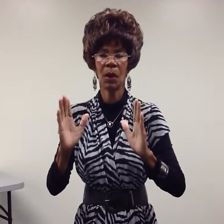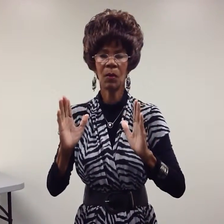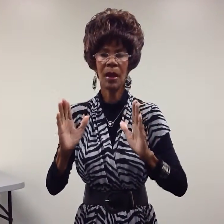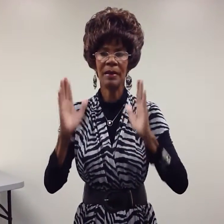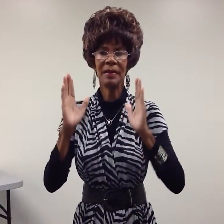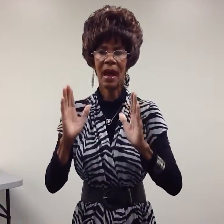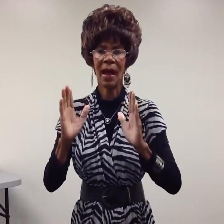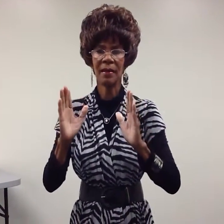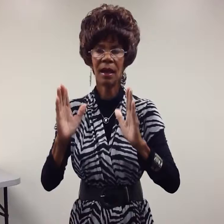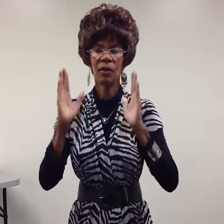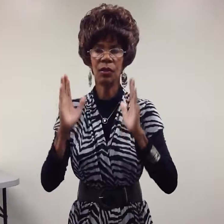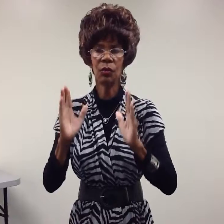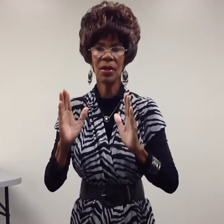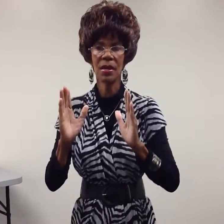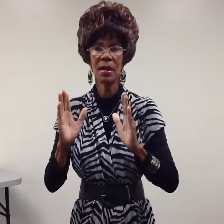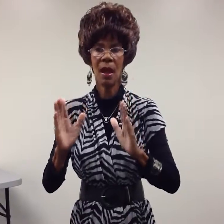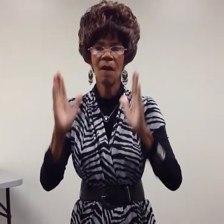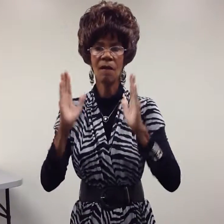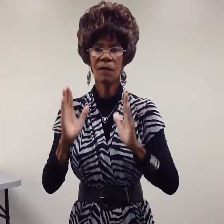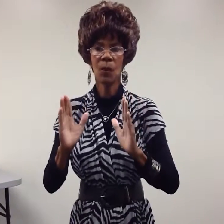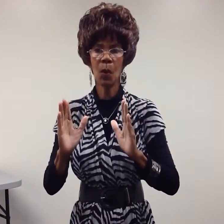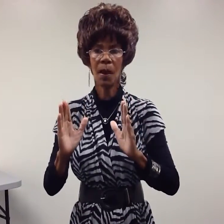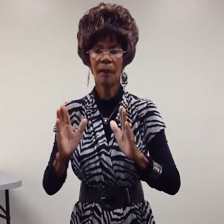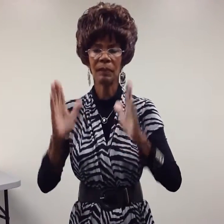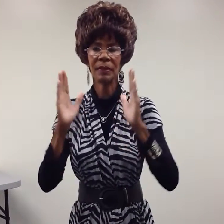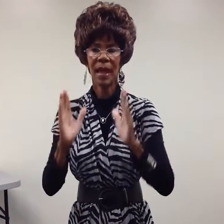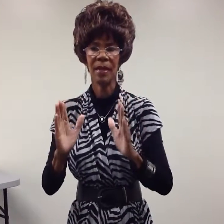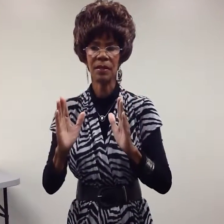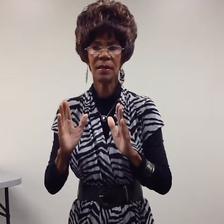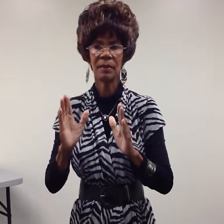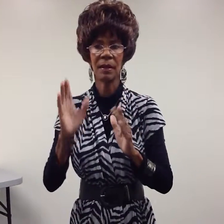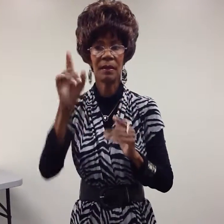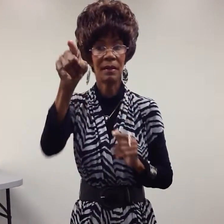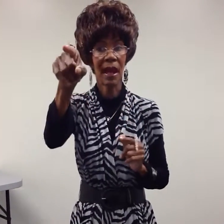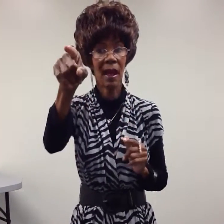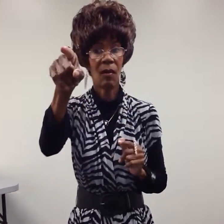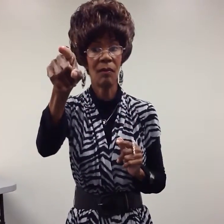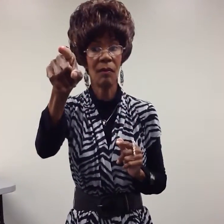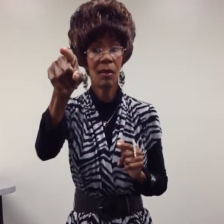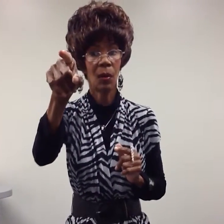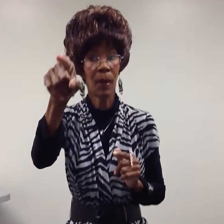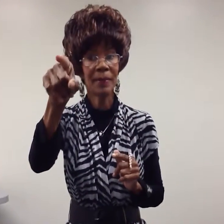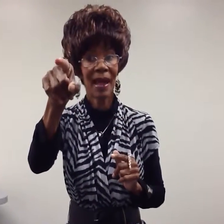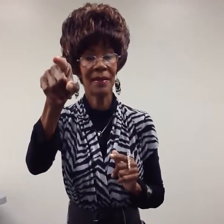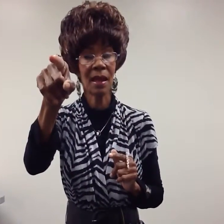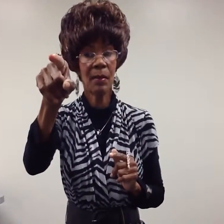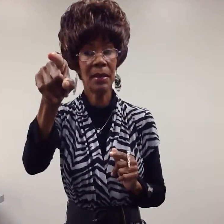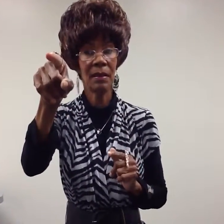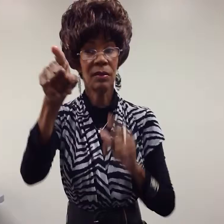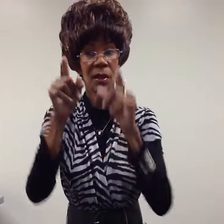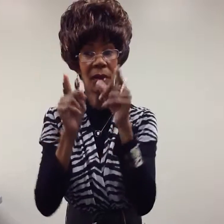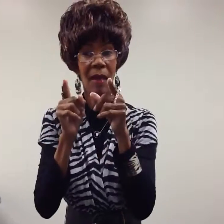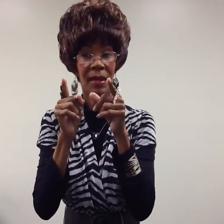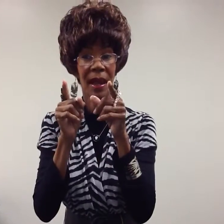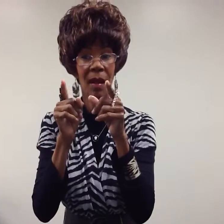-9348. Now, website's coming. Don't have it now,